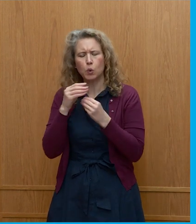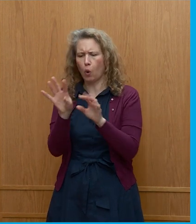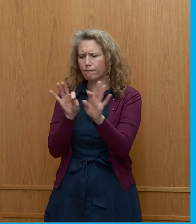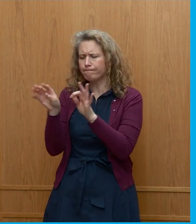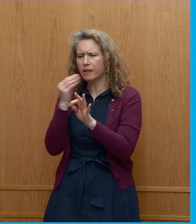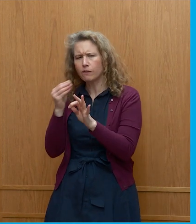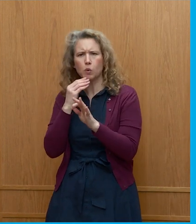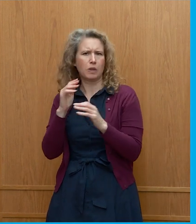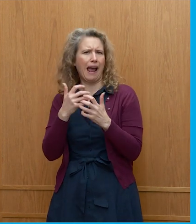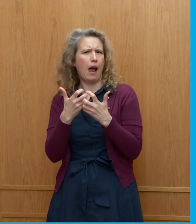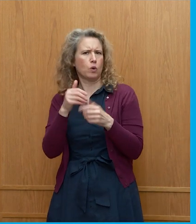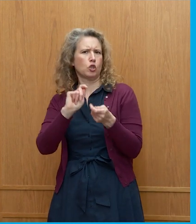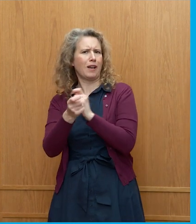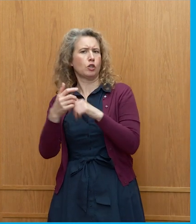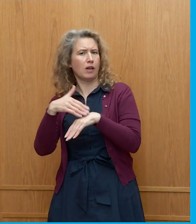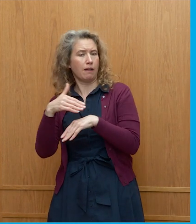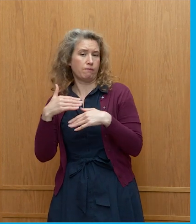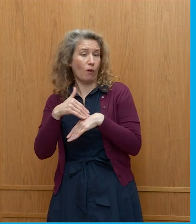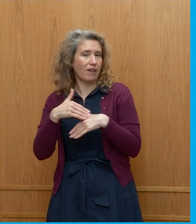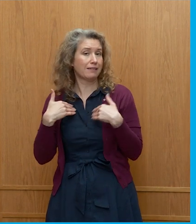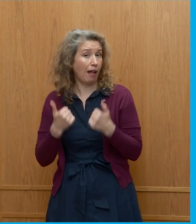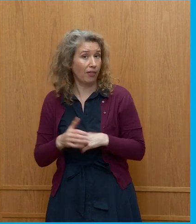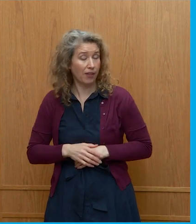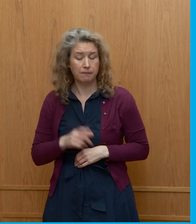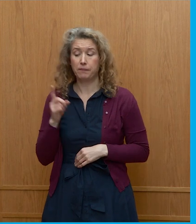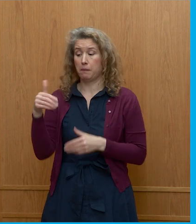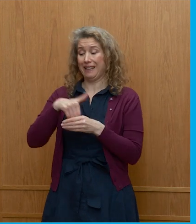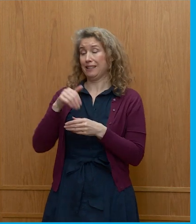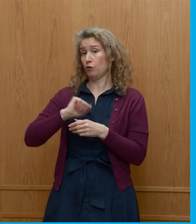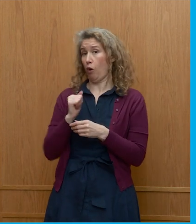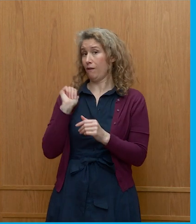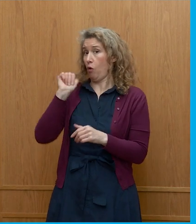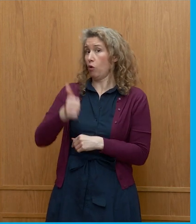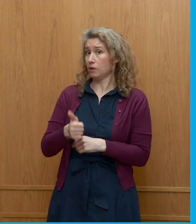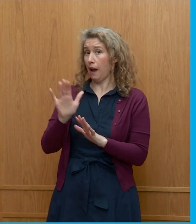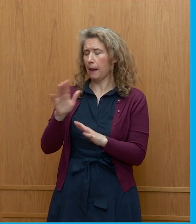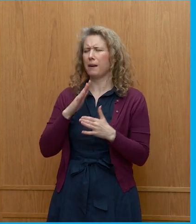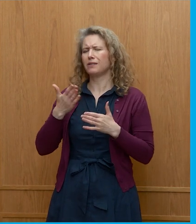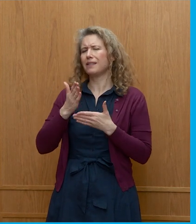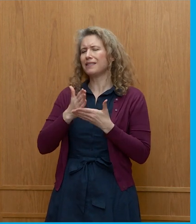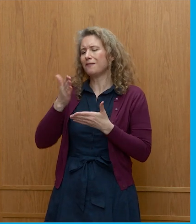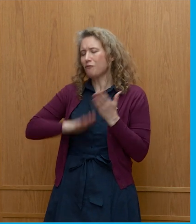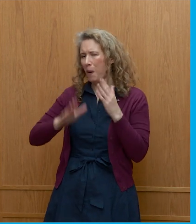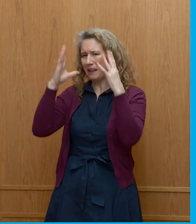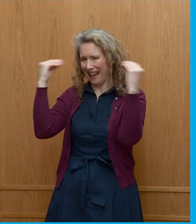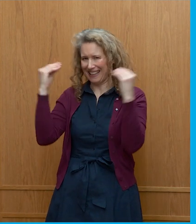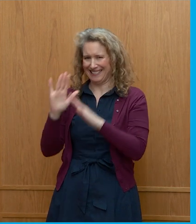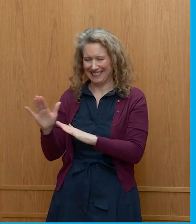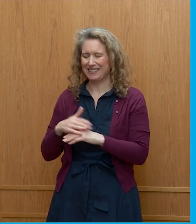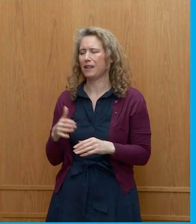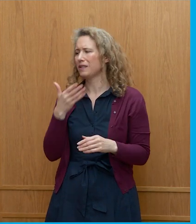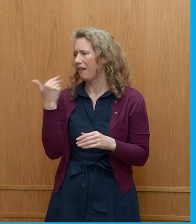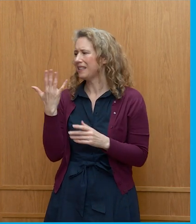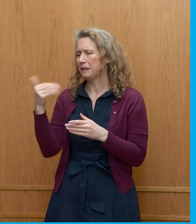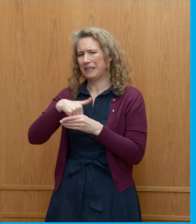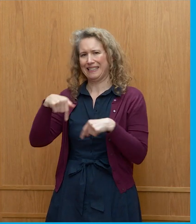our health, and has obviously been in Scotland for some time, but originally is from the Netherlands, and it's brilliant to